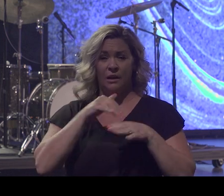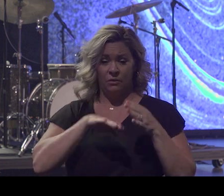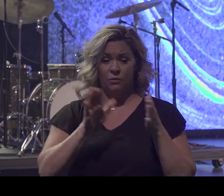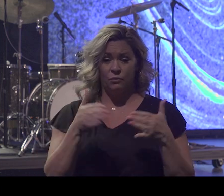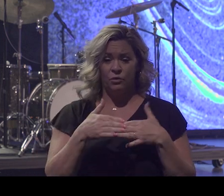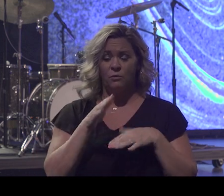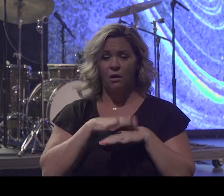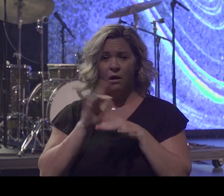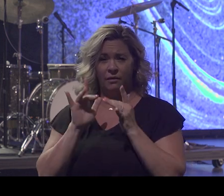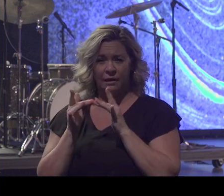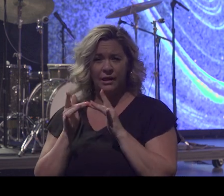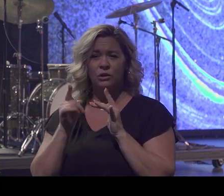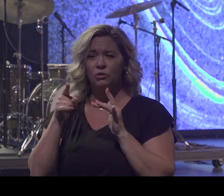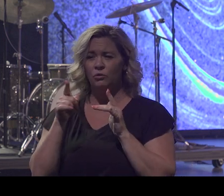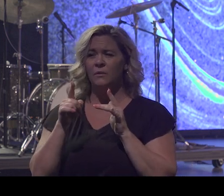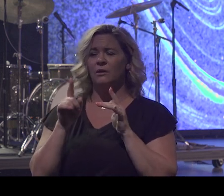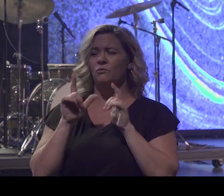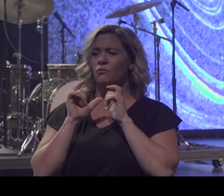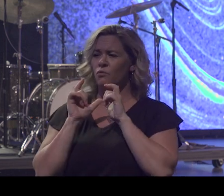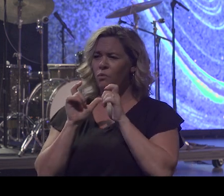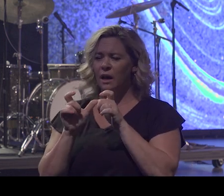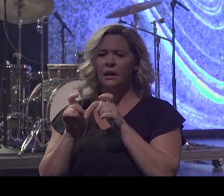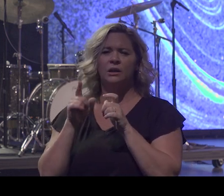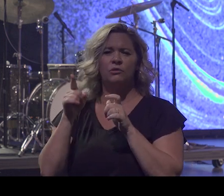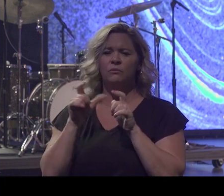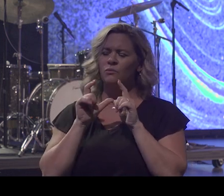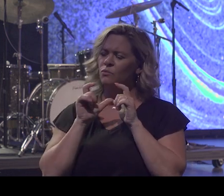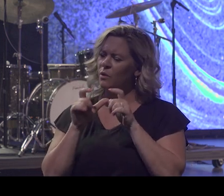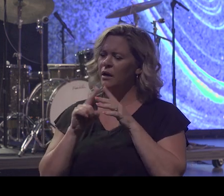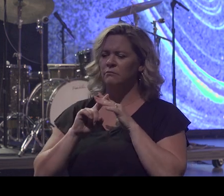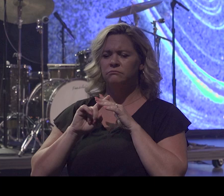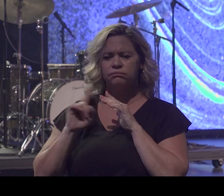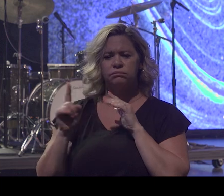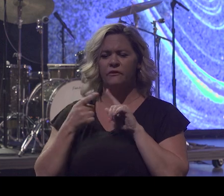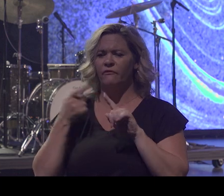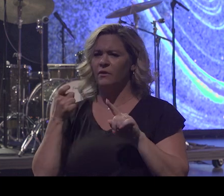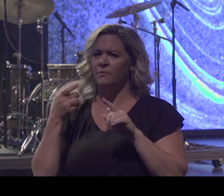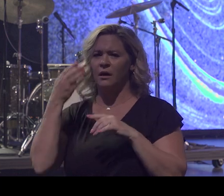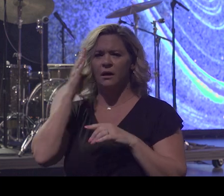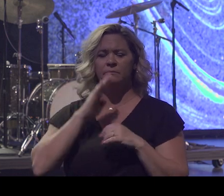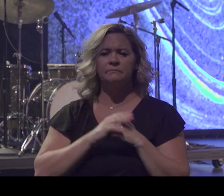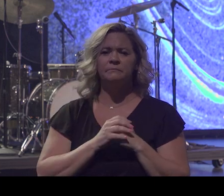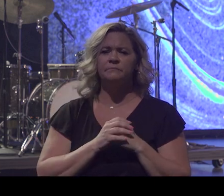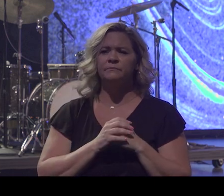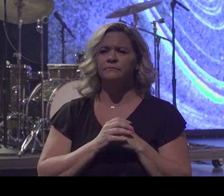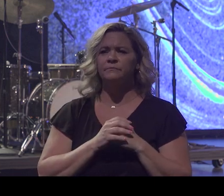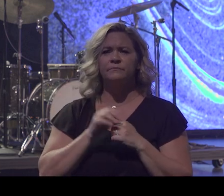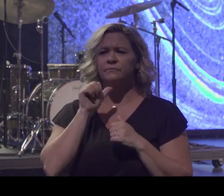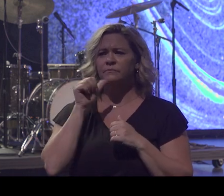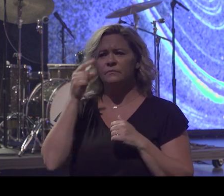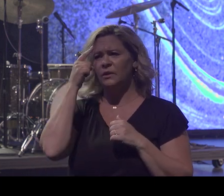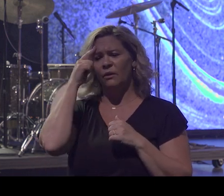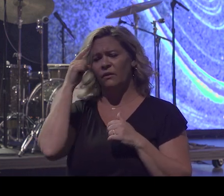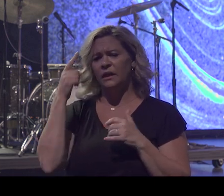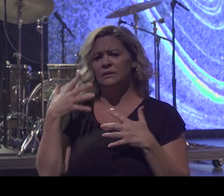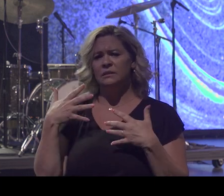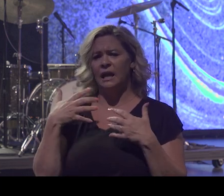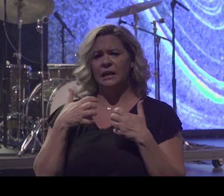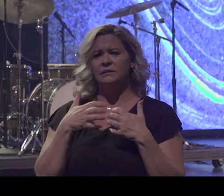you've been running. You've been running from God. And I don't think it's an accident that God has you here today because he